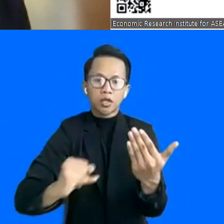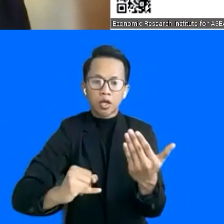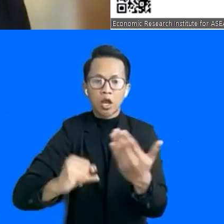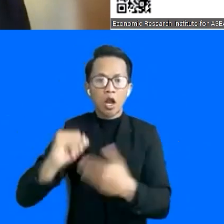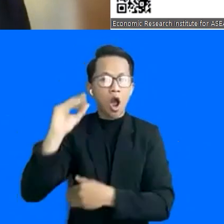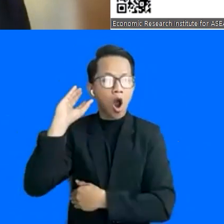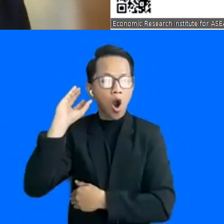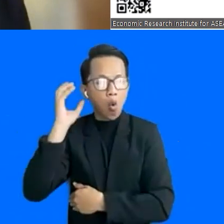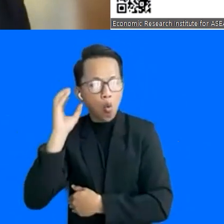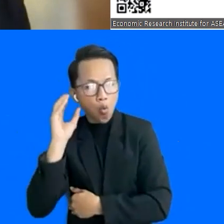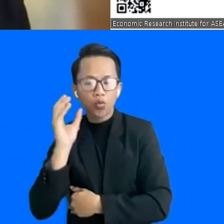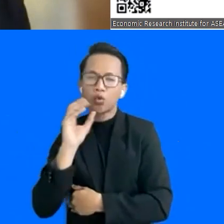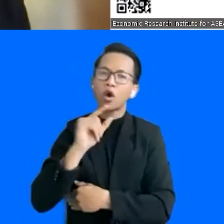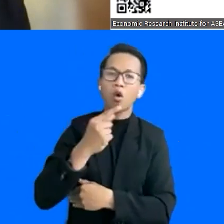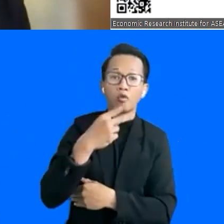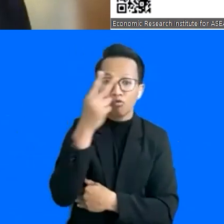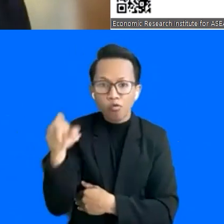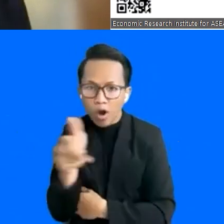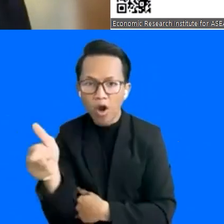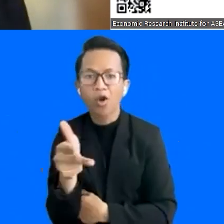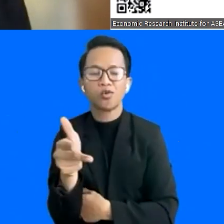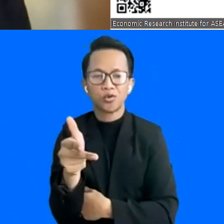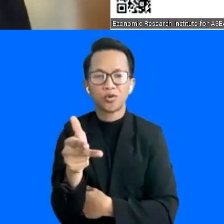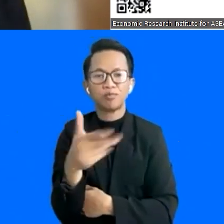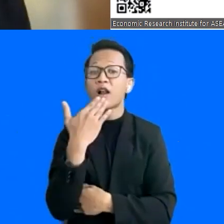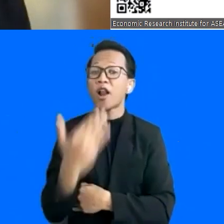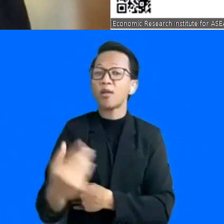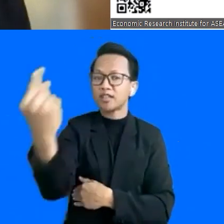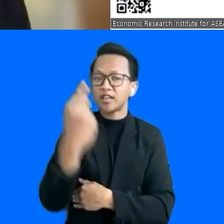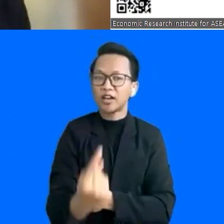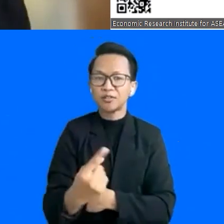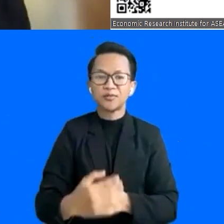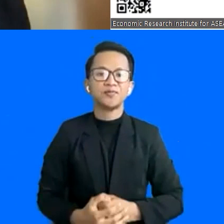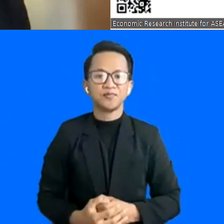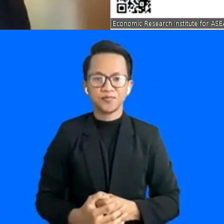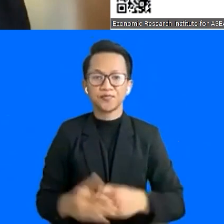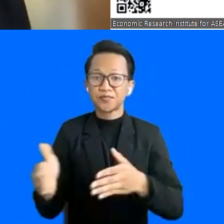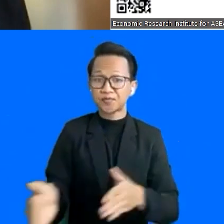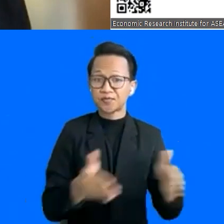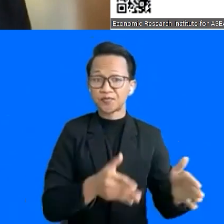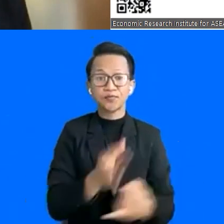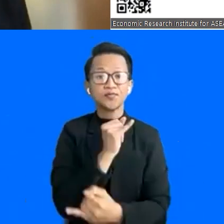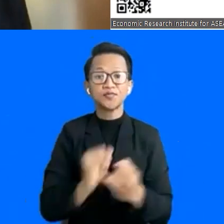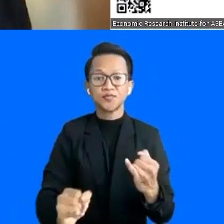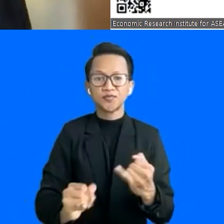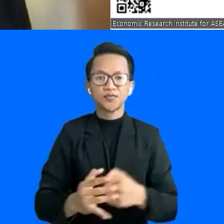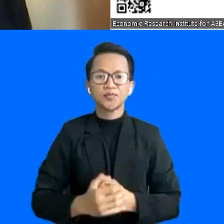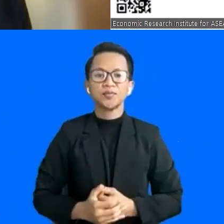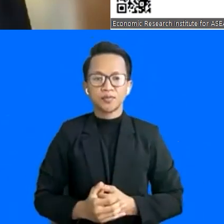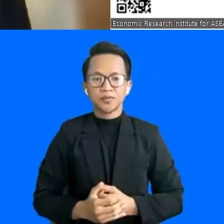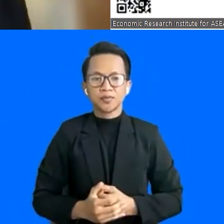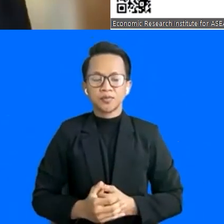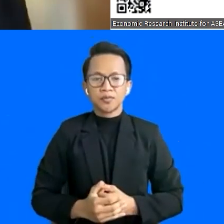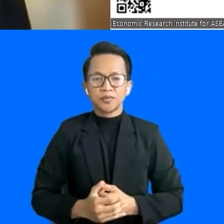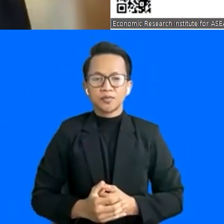video productions. We welcome you Nilesh. Welcome to this session. And the last but not least, who are,